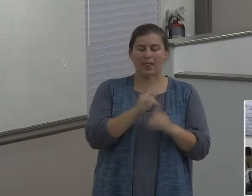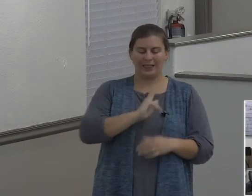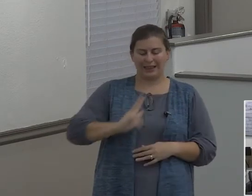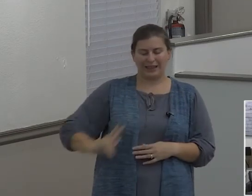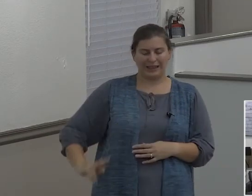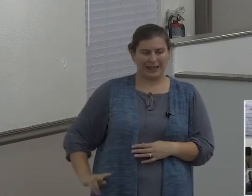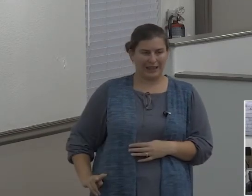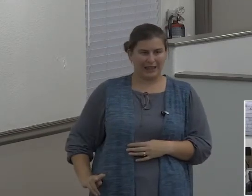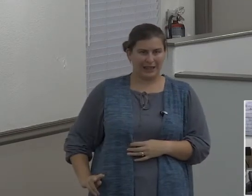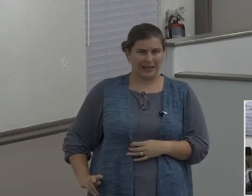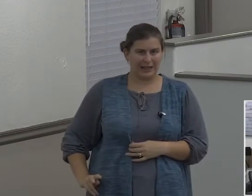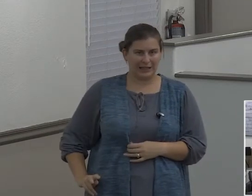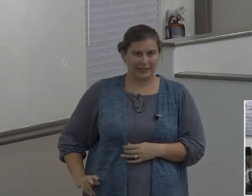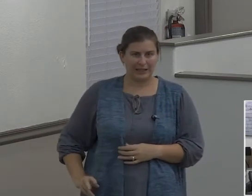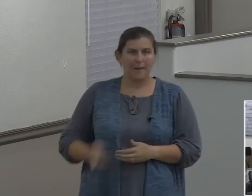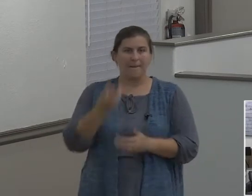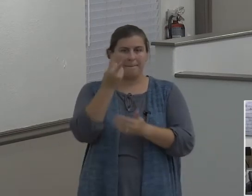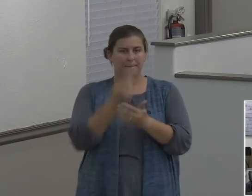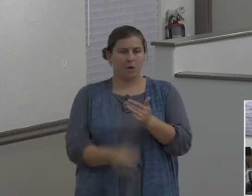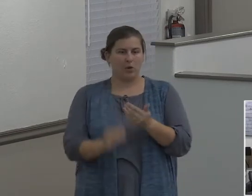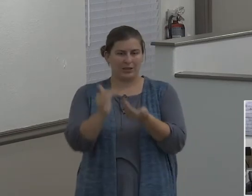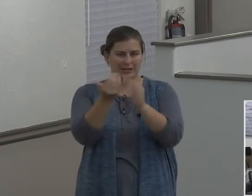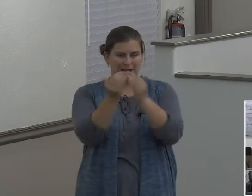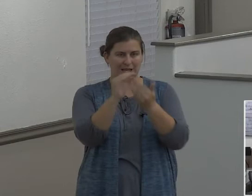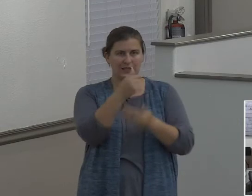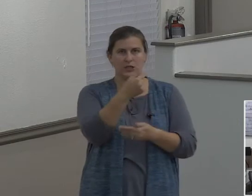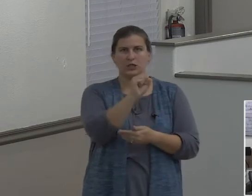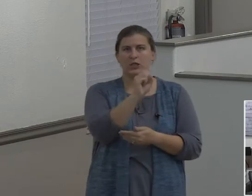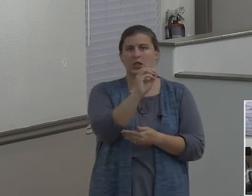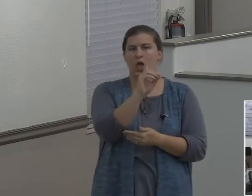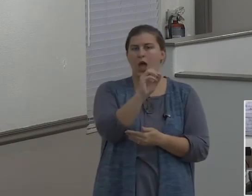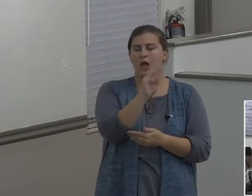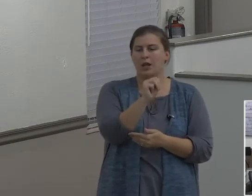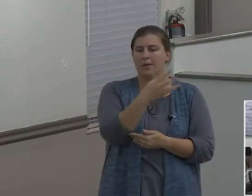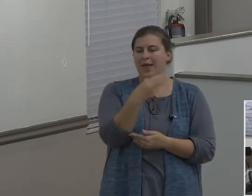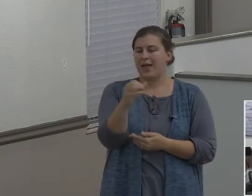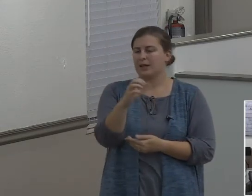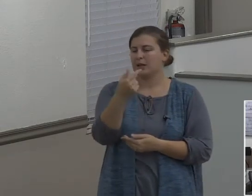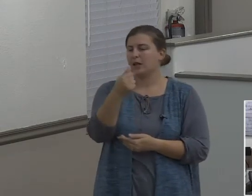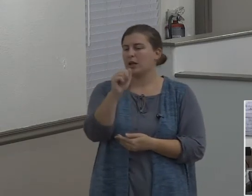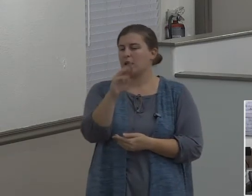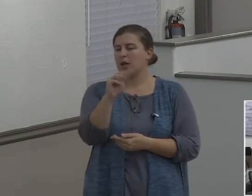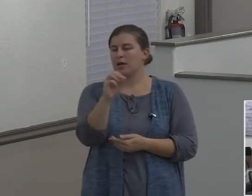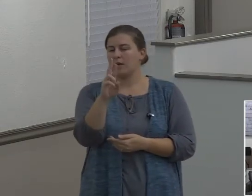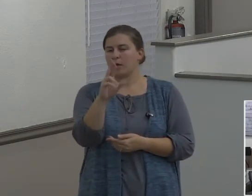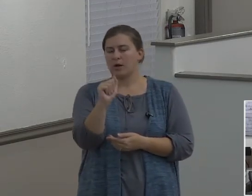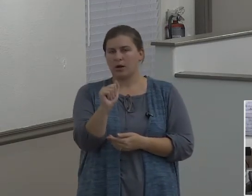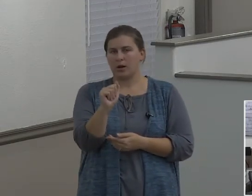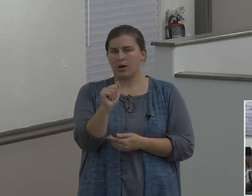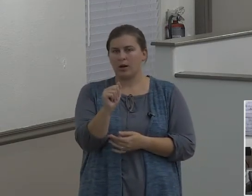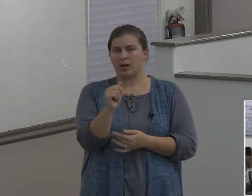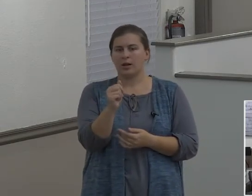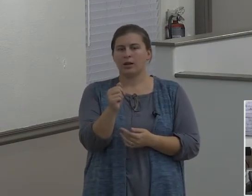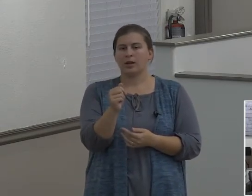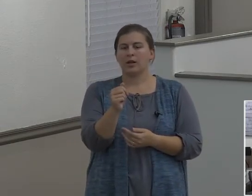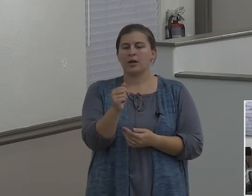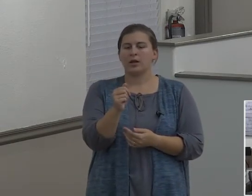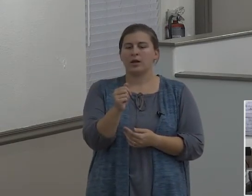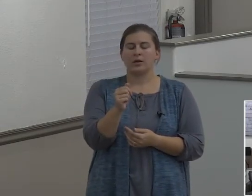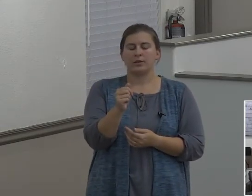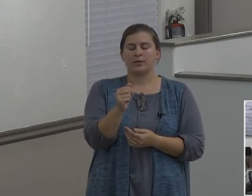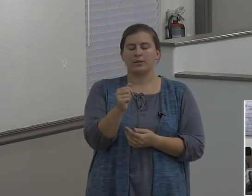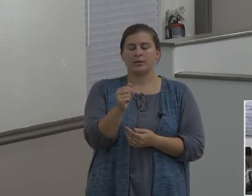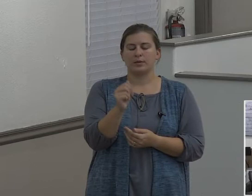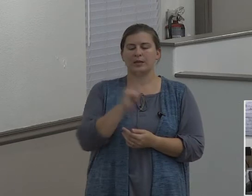that all banded together and they came in and they captured all of Sodom and Gomorrah and they took them all